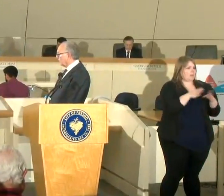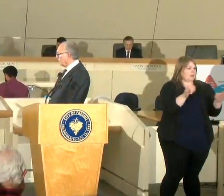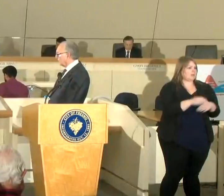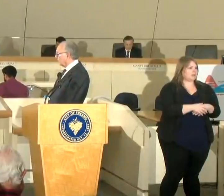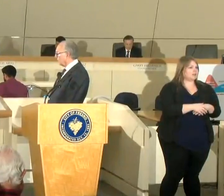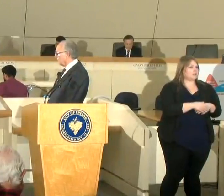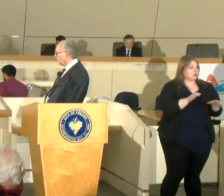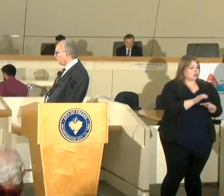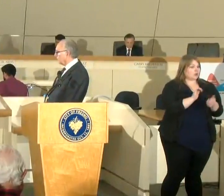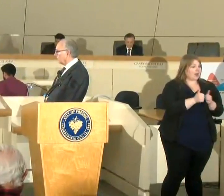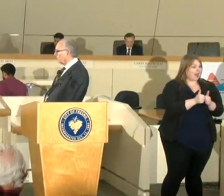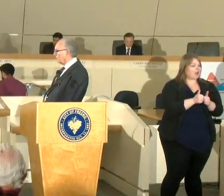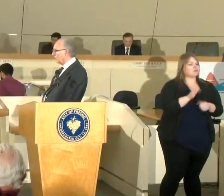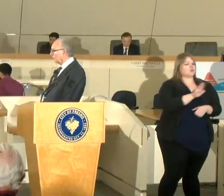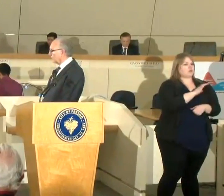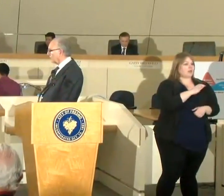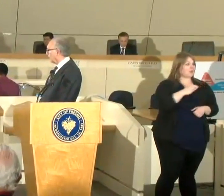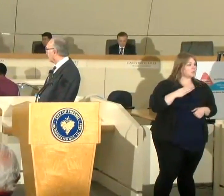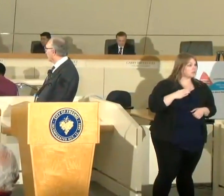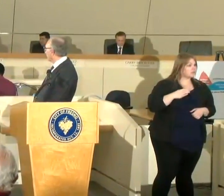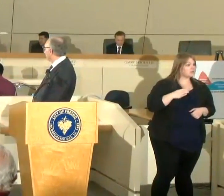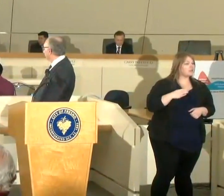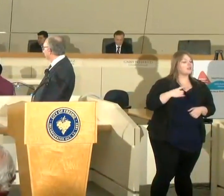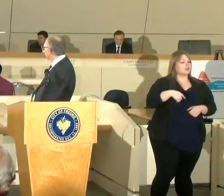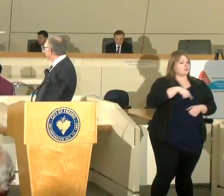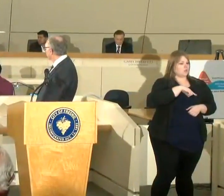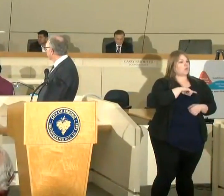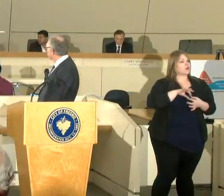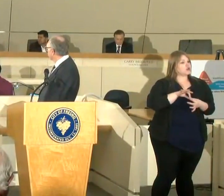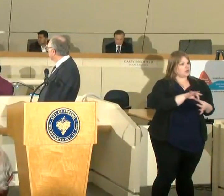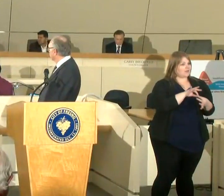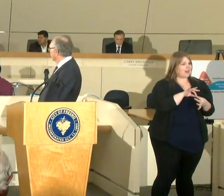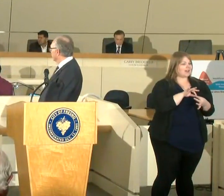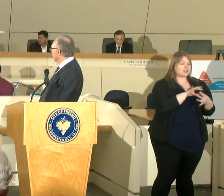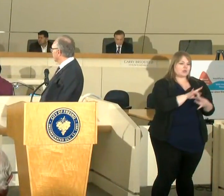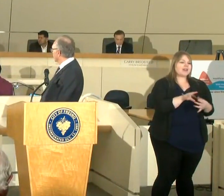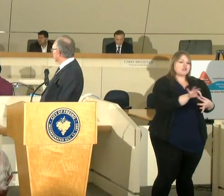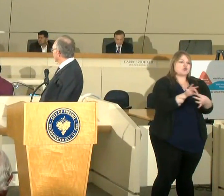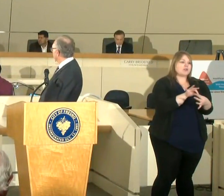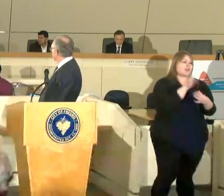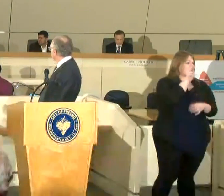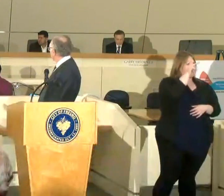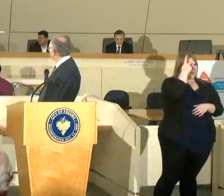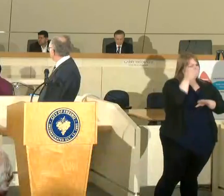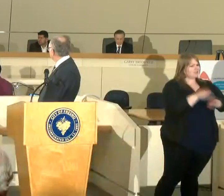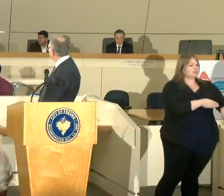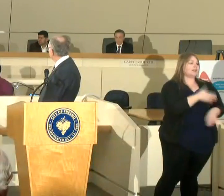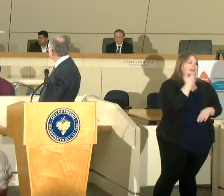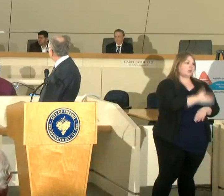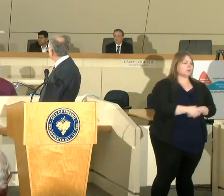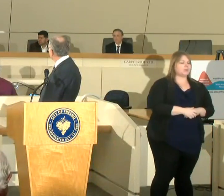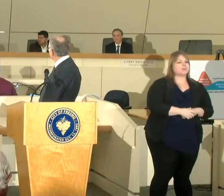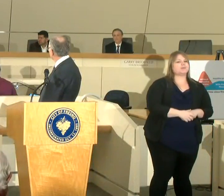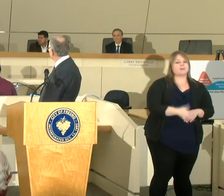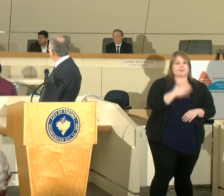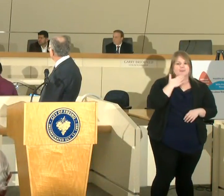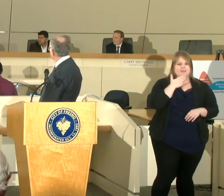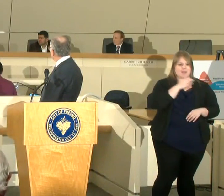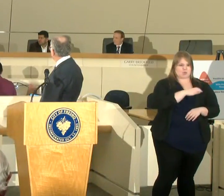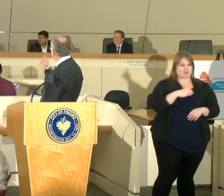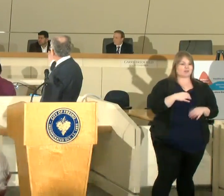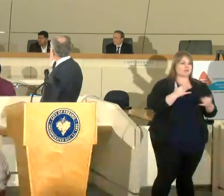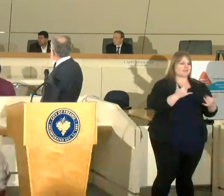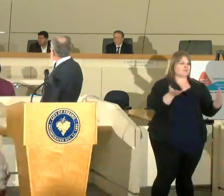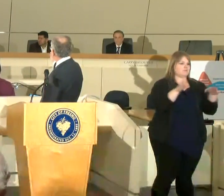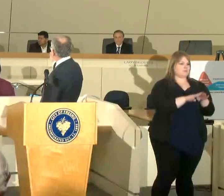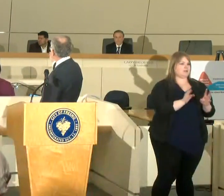doing that as your council and again we are unified it's about unity and not politics right now thank you thank you council member with that we